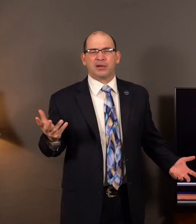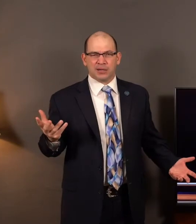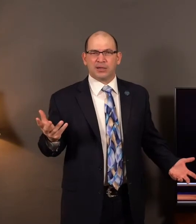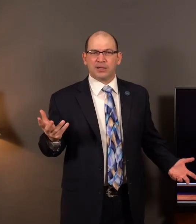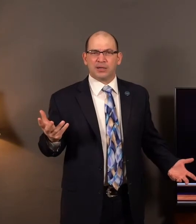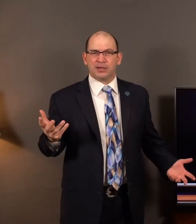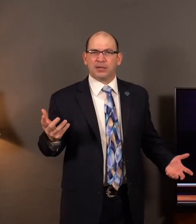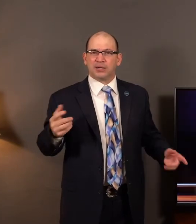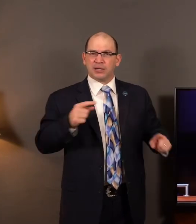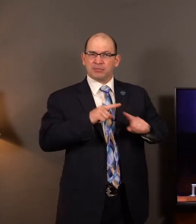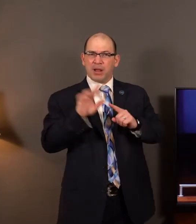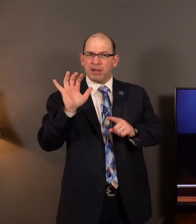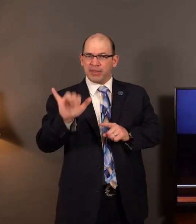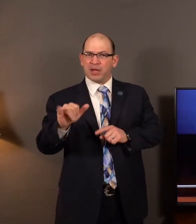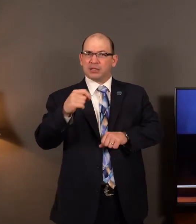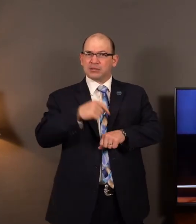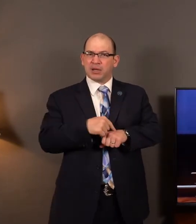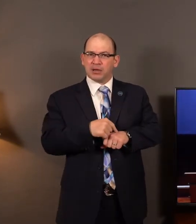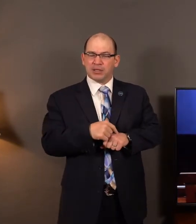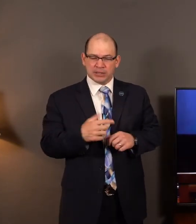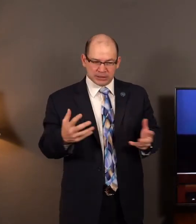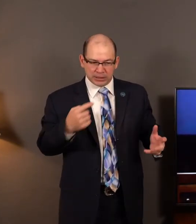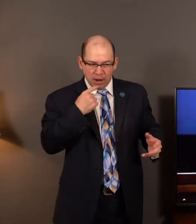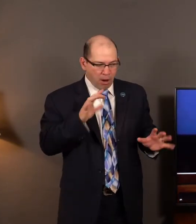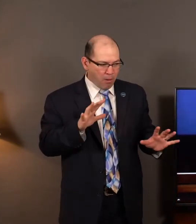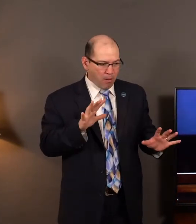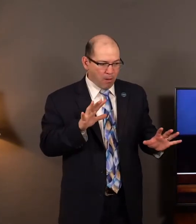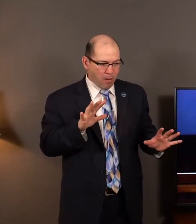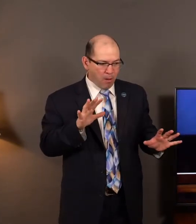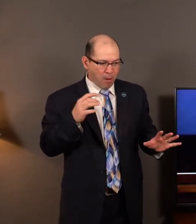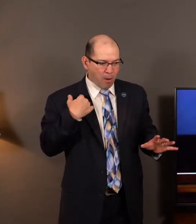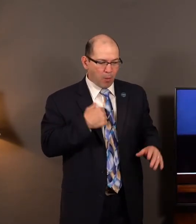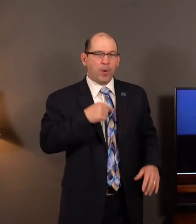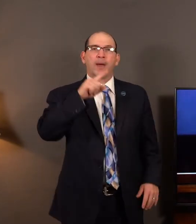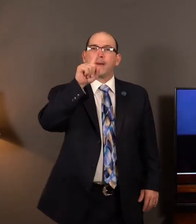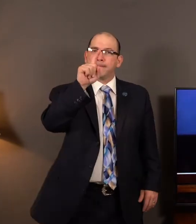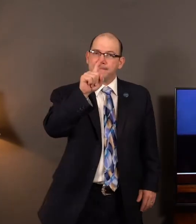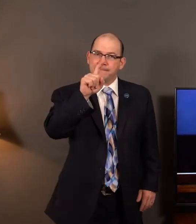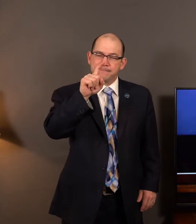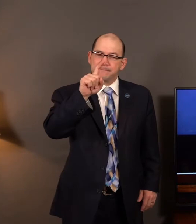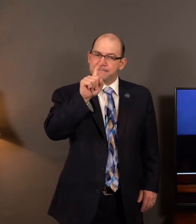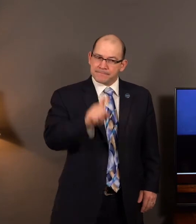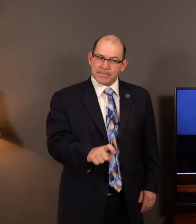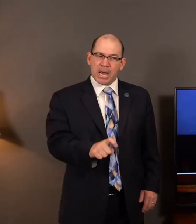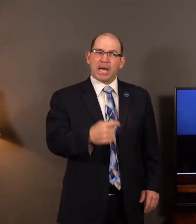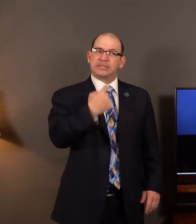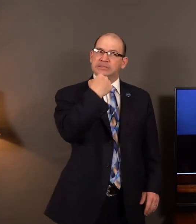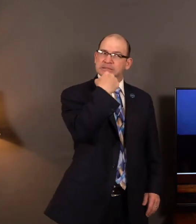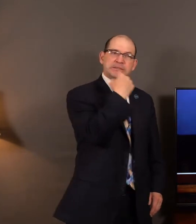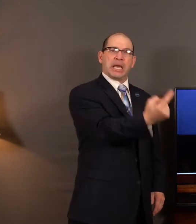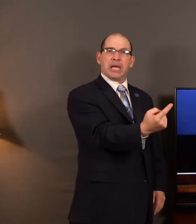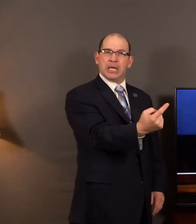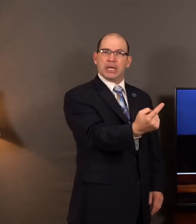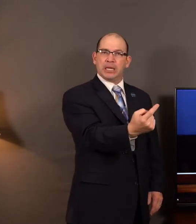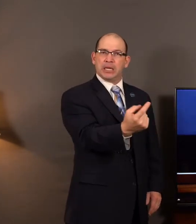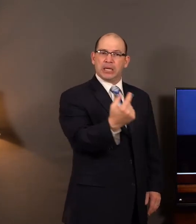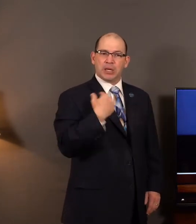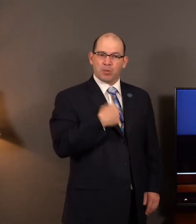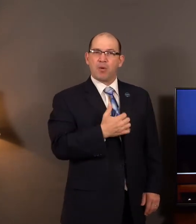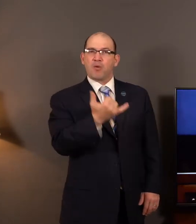And yet in the midst of all of the goodness of the Lord, they said, We do not well. This is a day of good